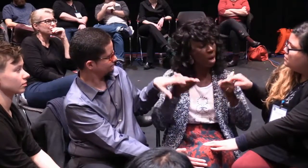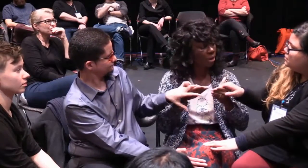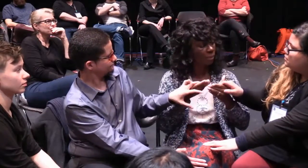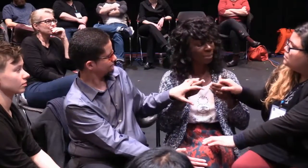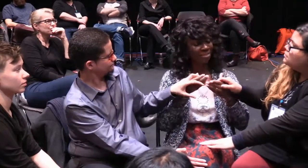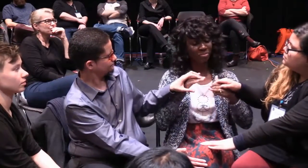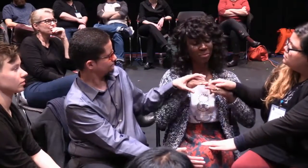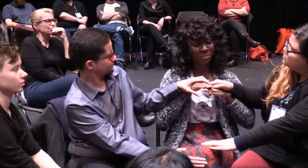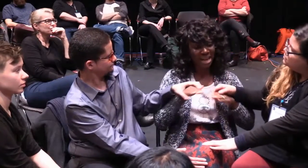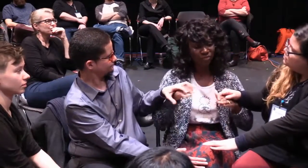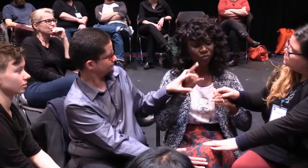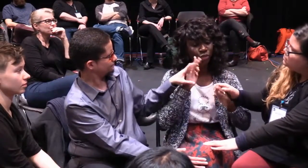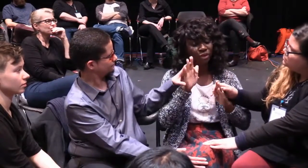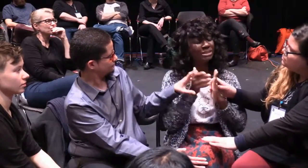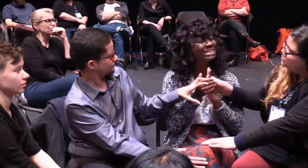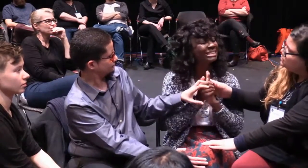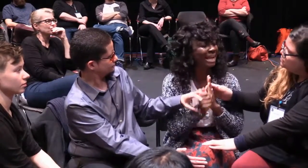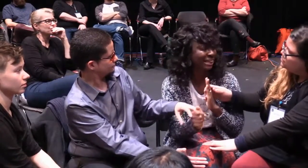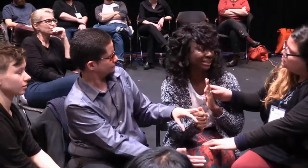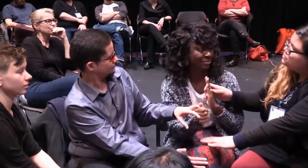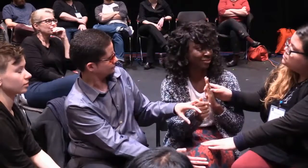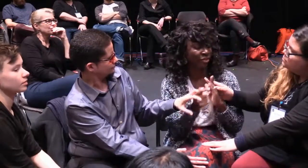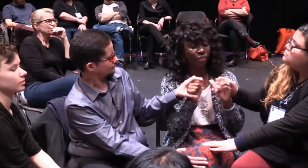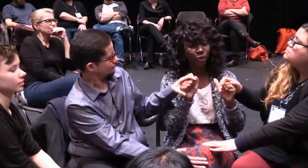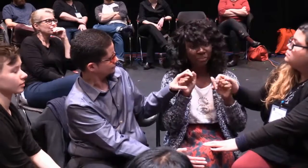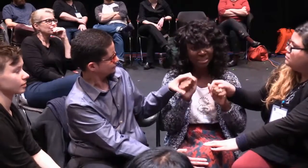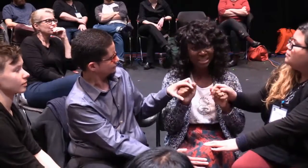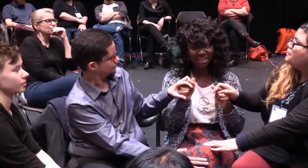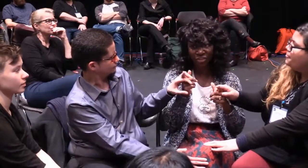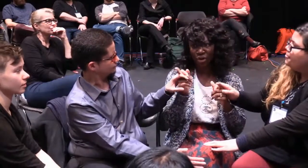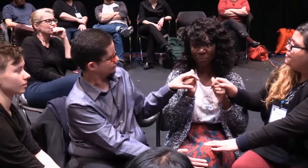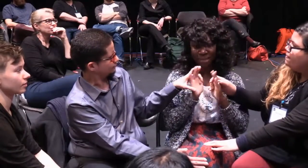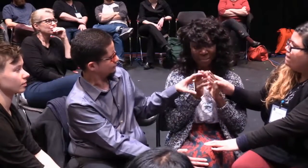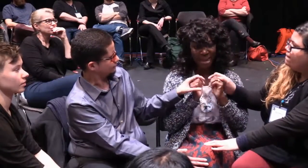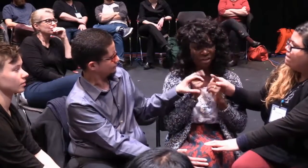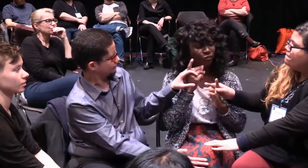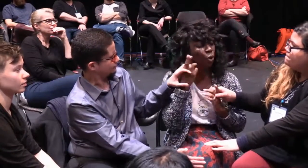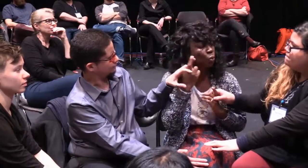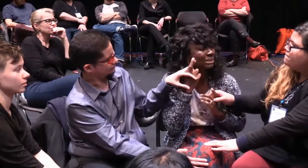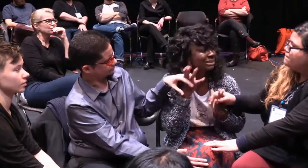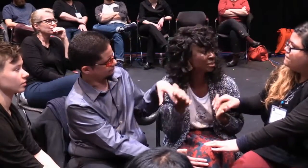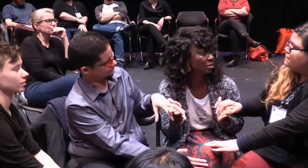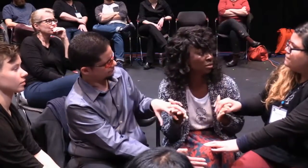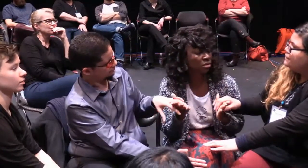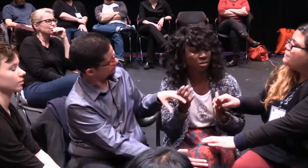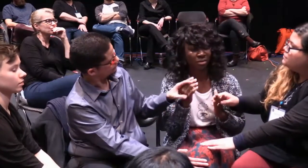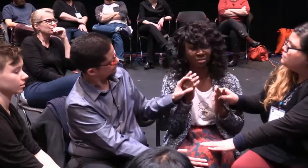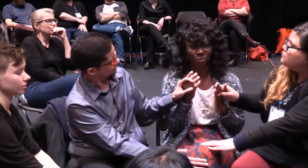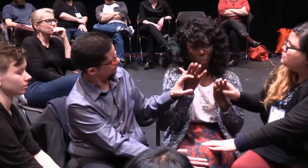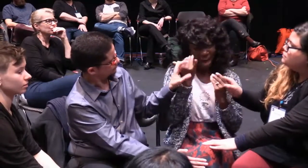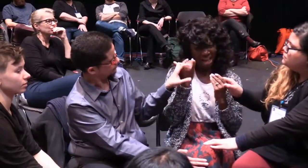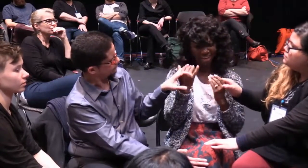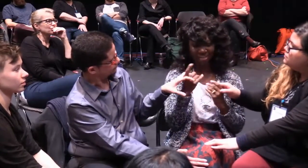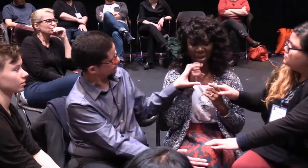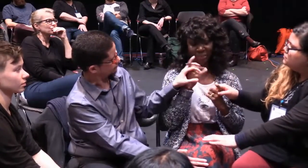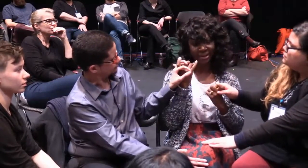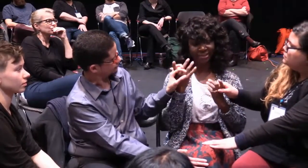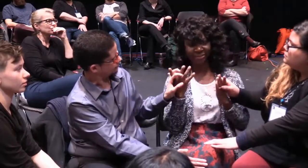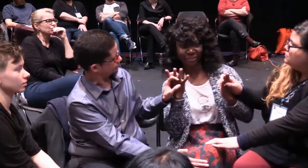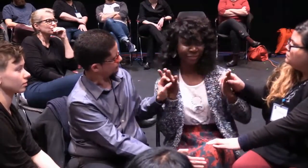artists? We need to focus on making a space where people can be welcomed to share their talent.